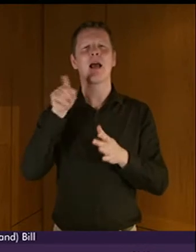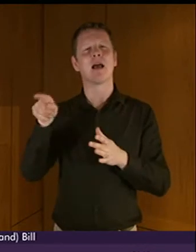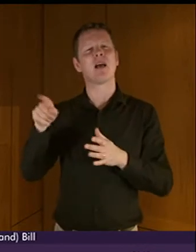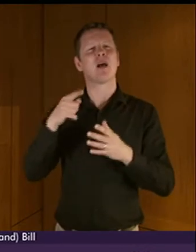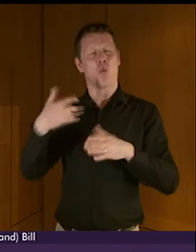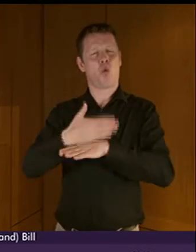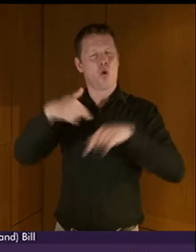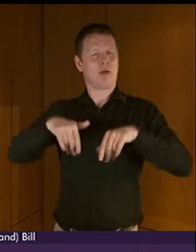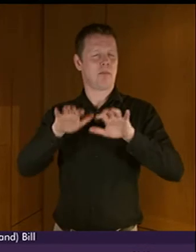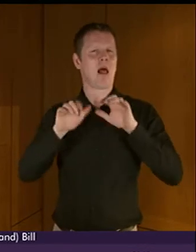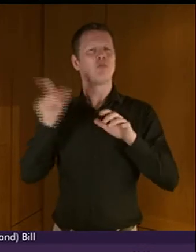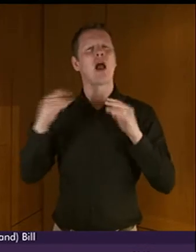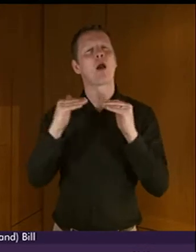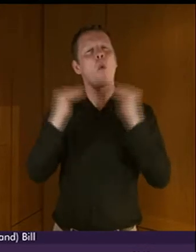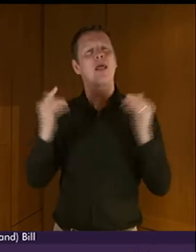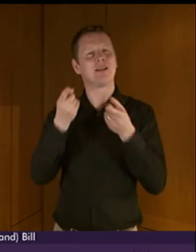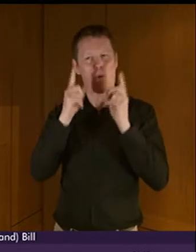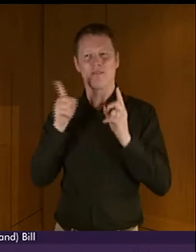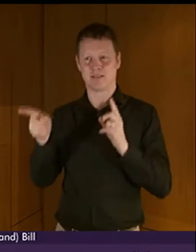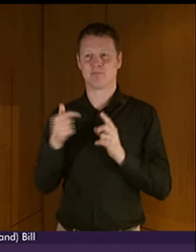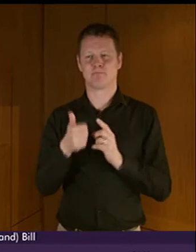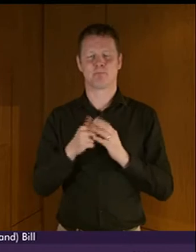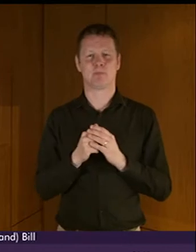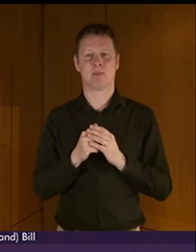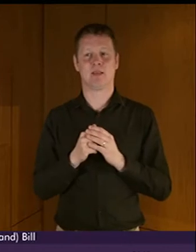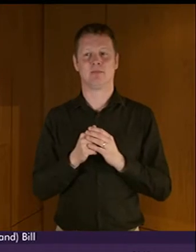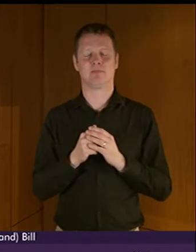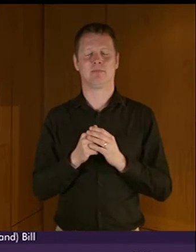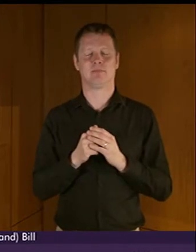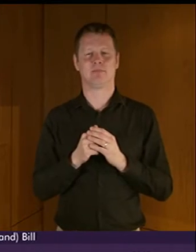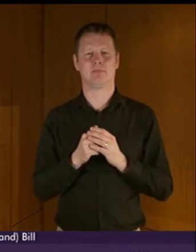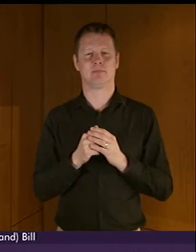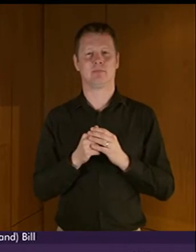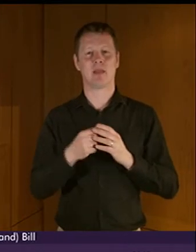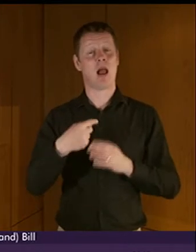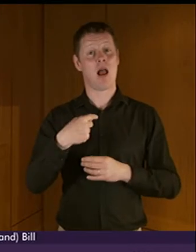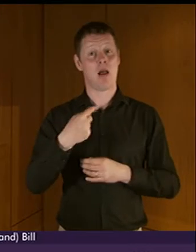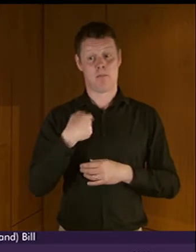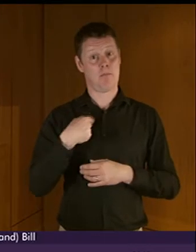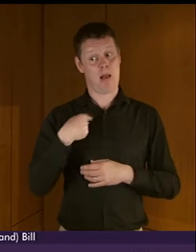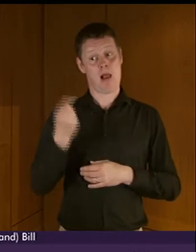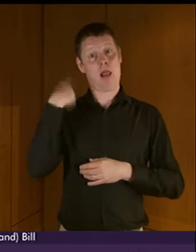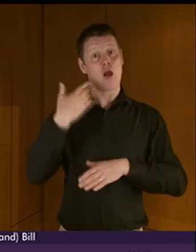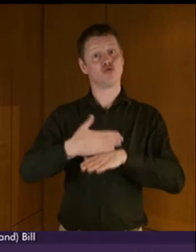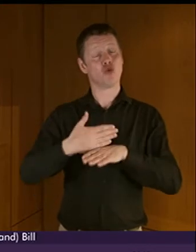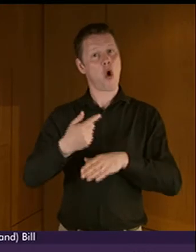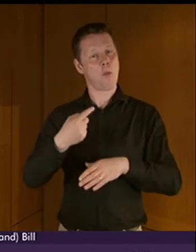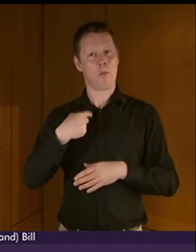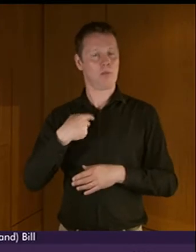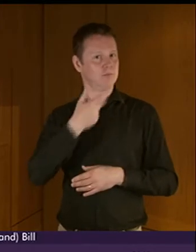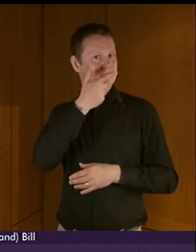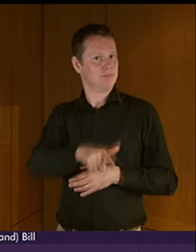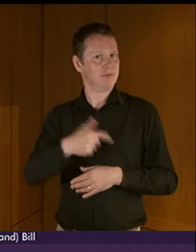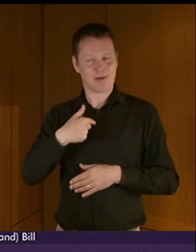Presiding officer, I had the privilege in my last job of working with people who are deaf,